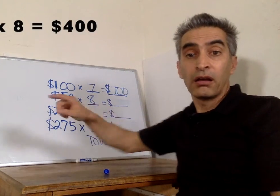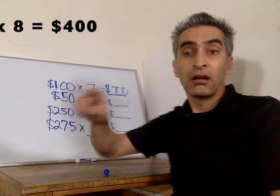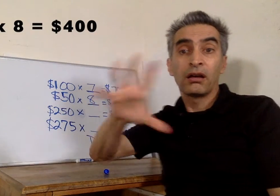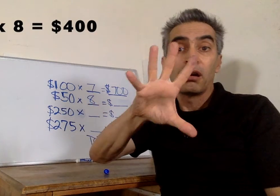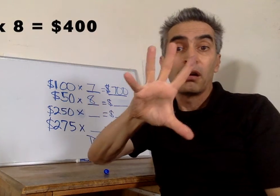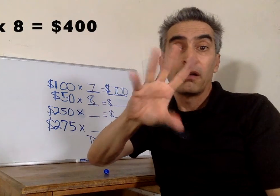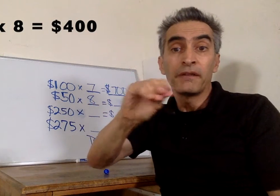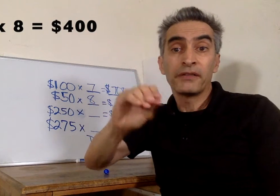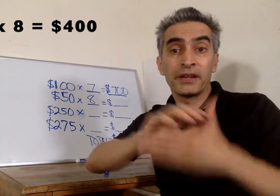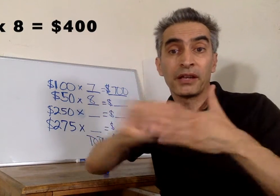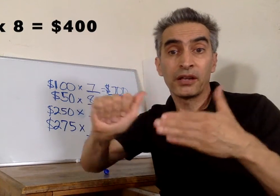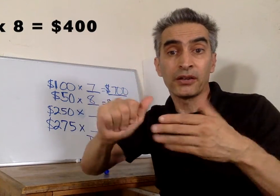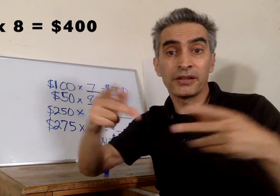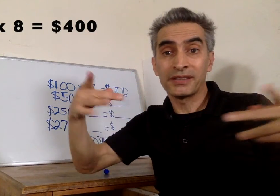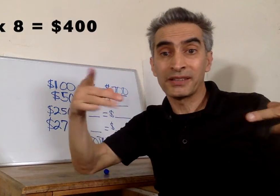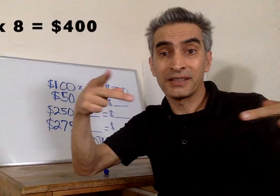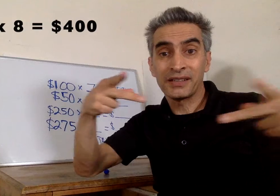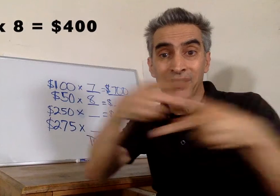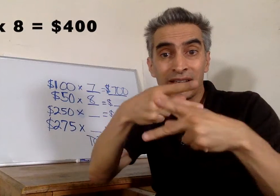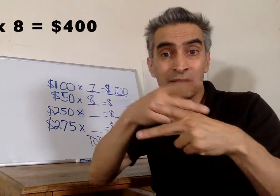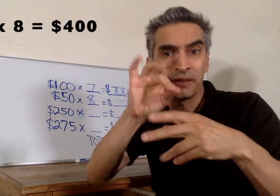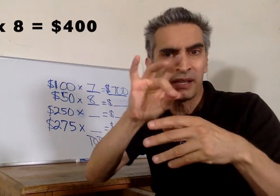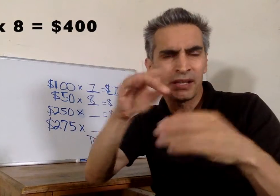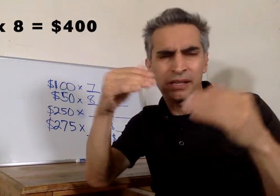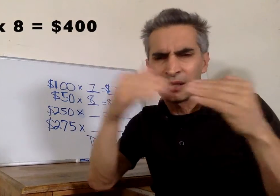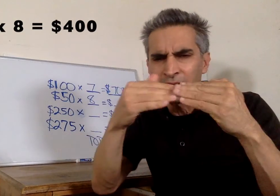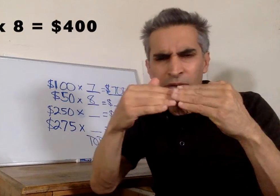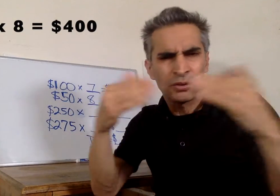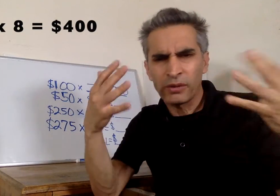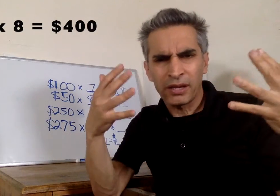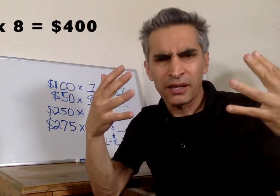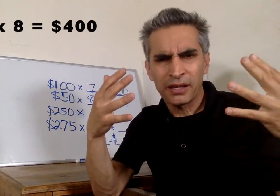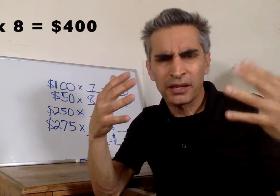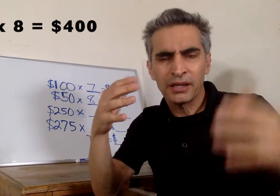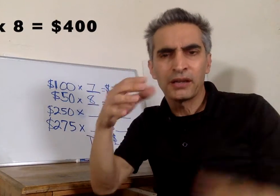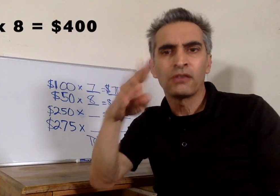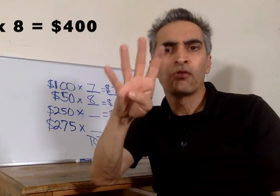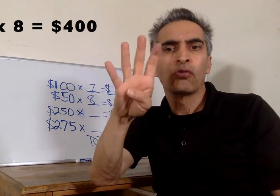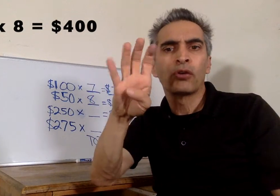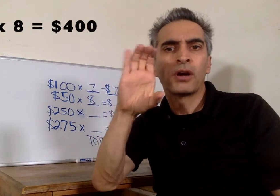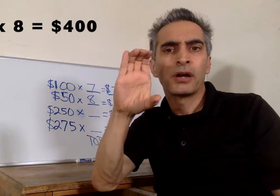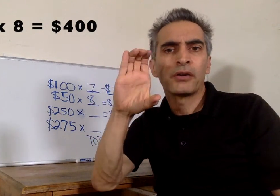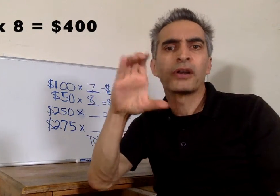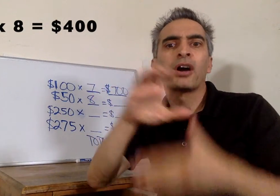$50. $50 eight equals $400.